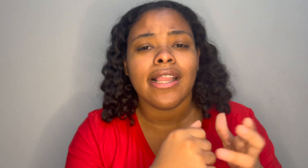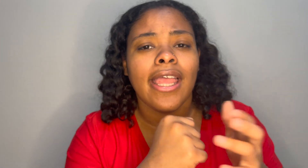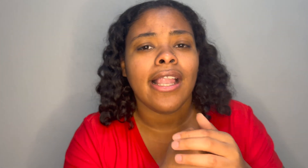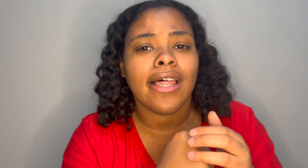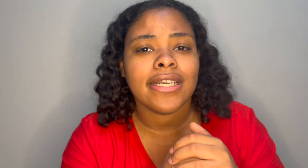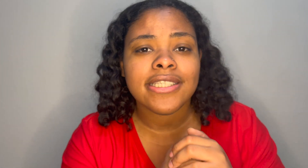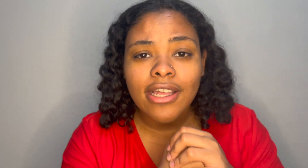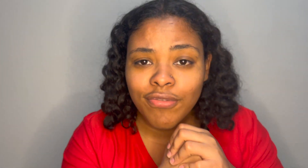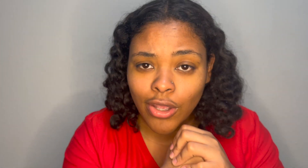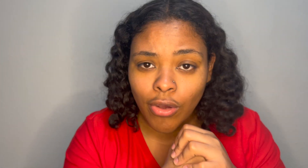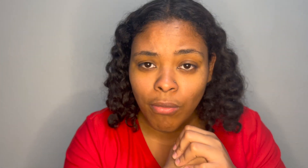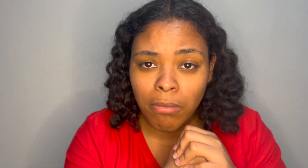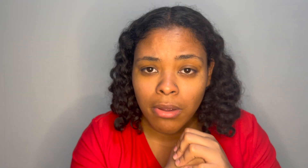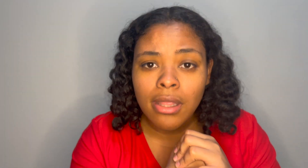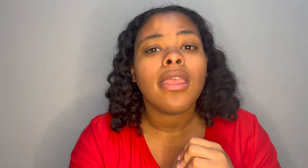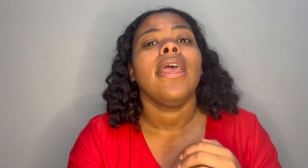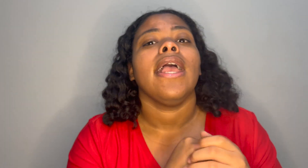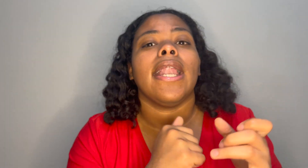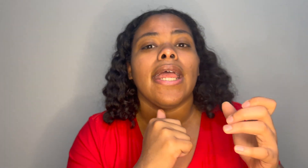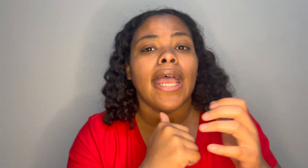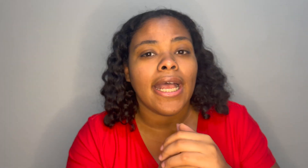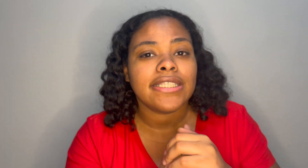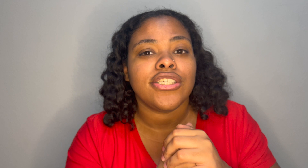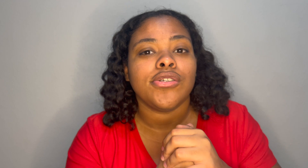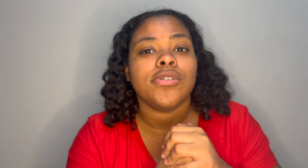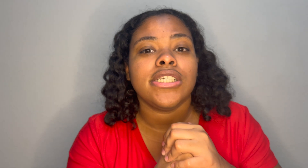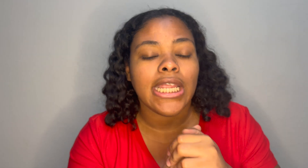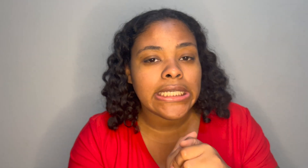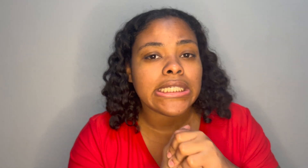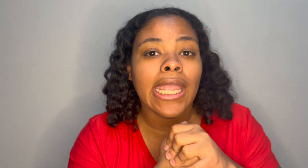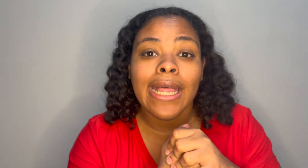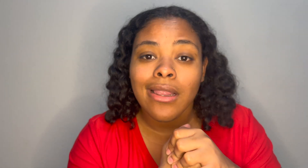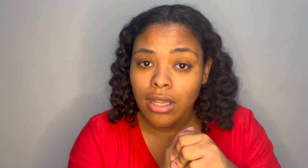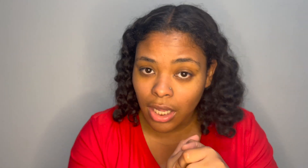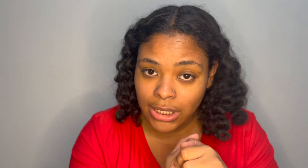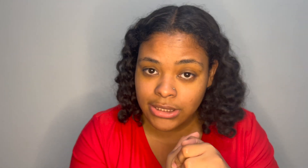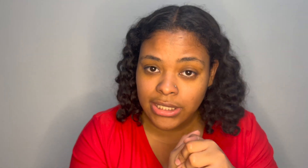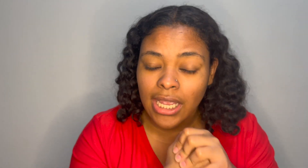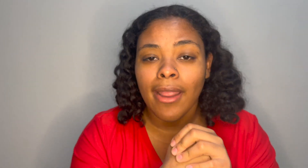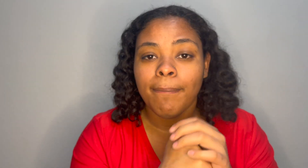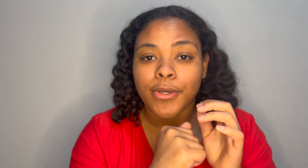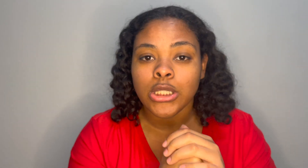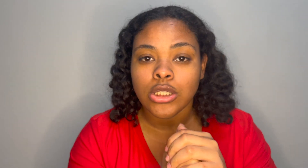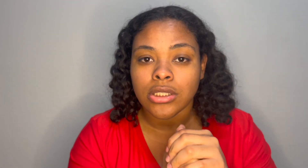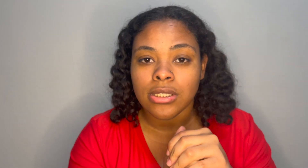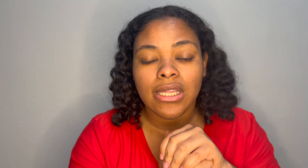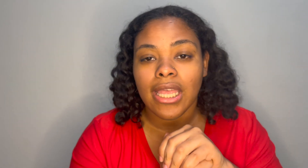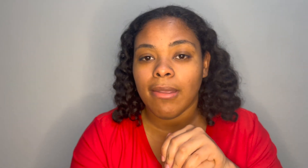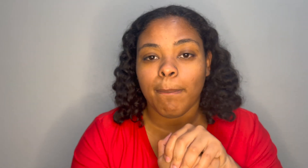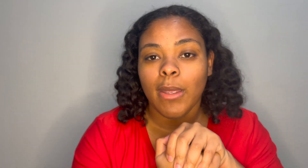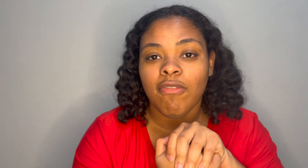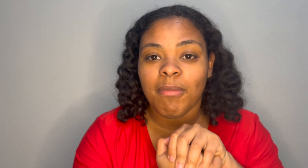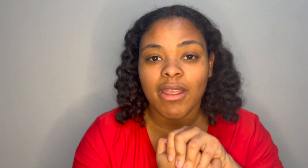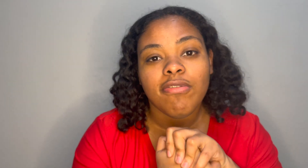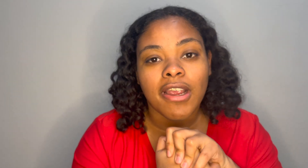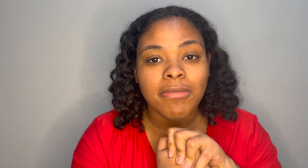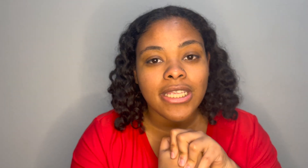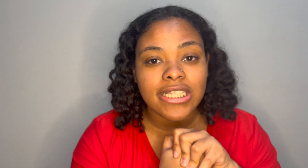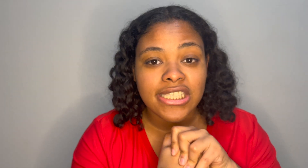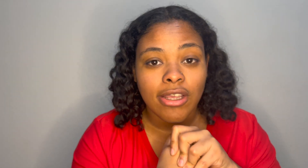let a lot of stuff go and i had to change a lot i'm pretty sure like even my family can tell